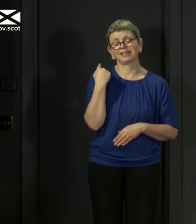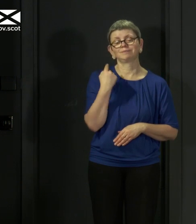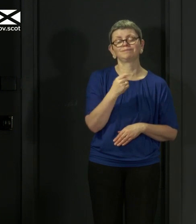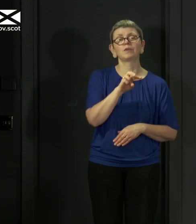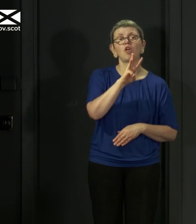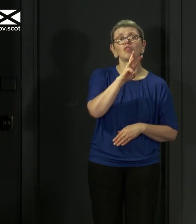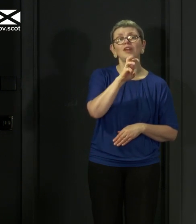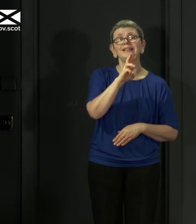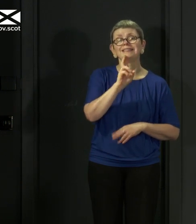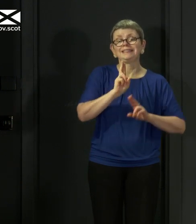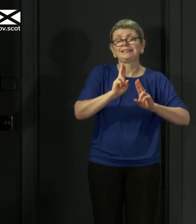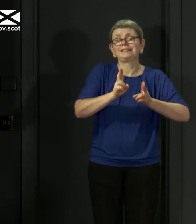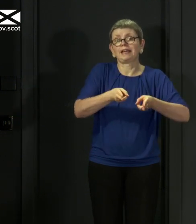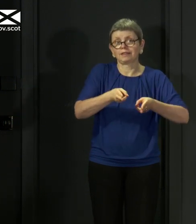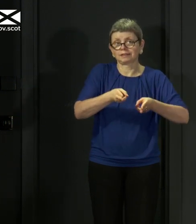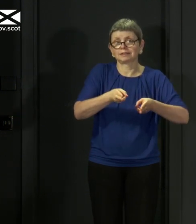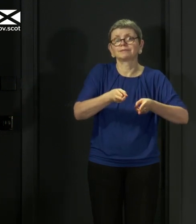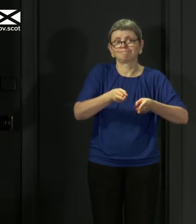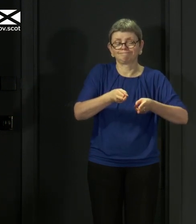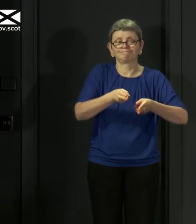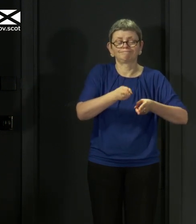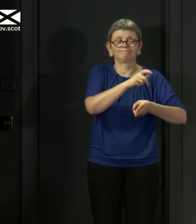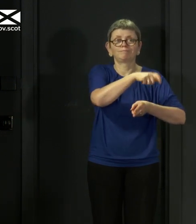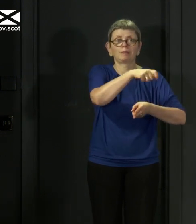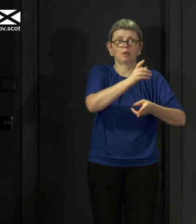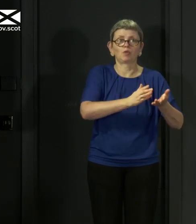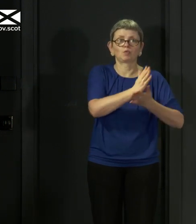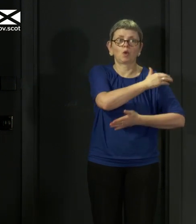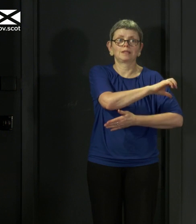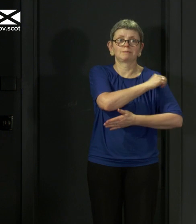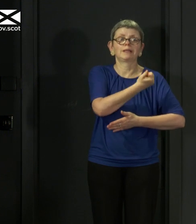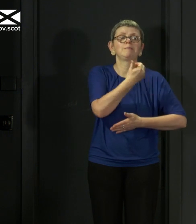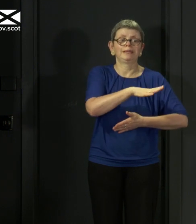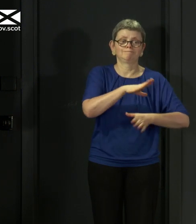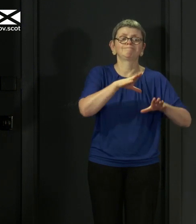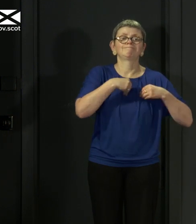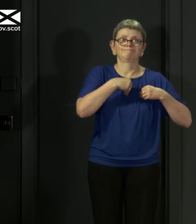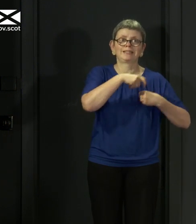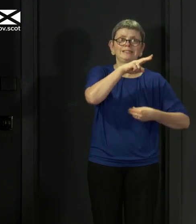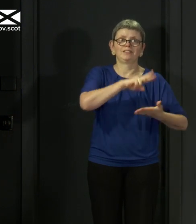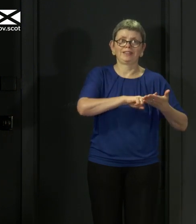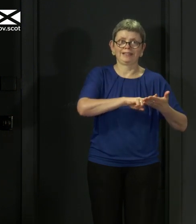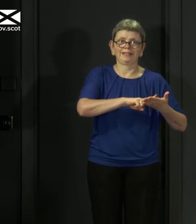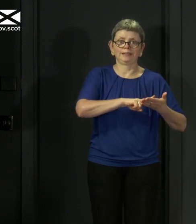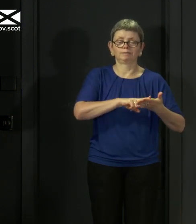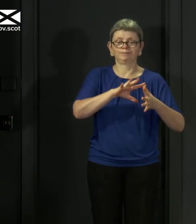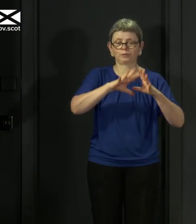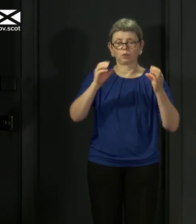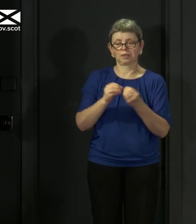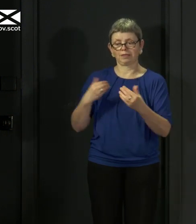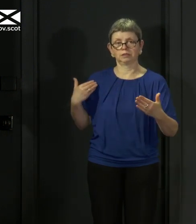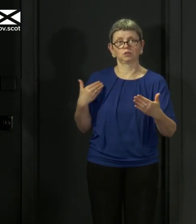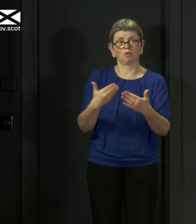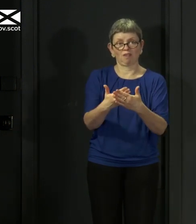have been registered of patients who had been confirmed through a test as having the virus, and that takes the total number of deaths in Scotland